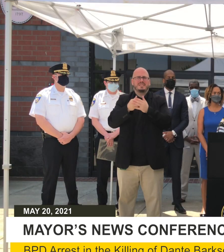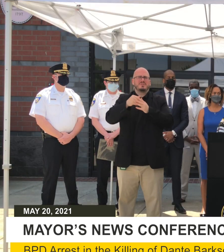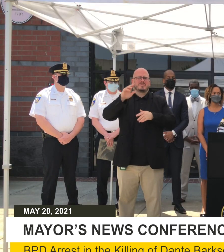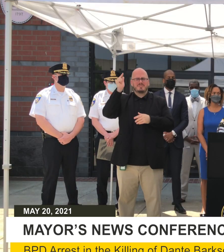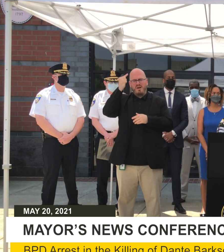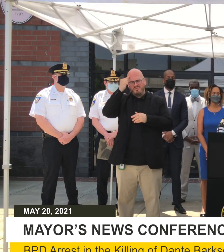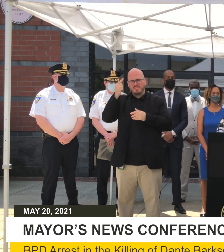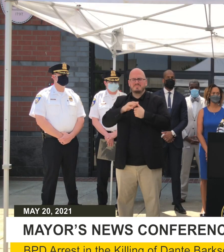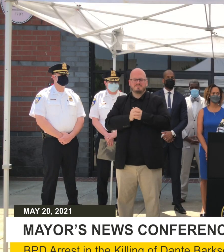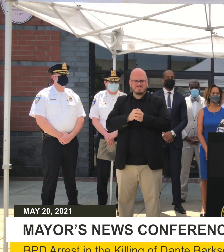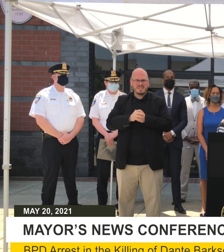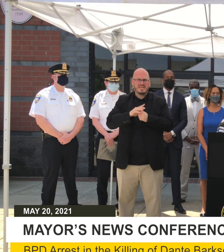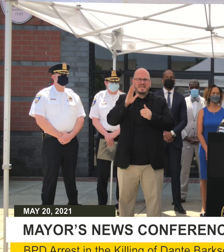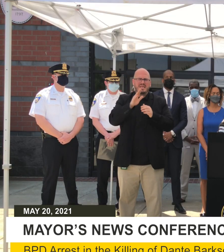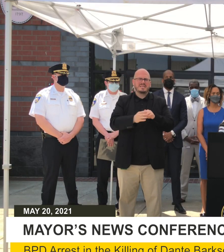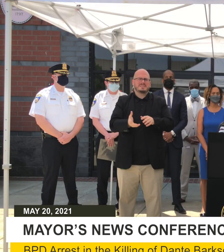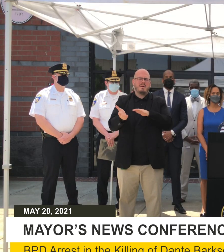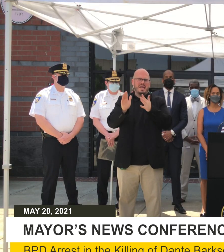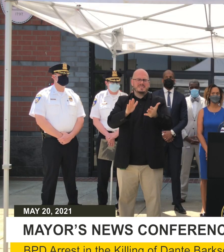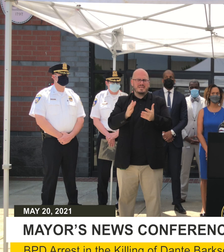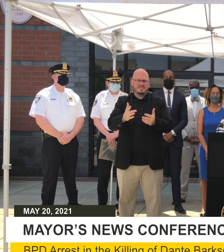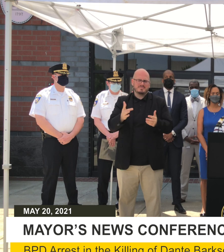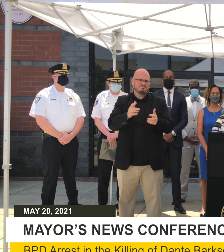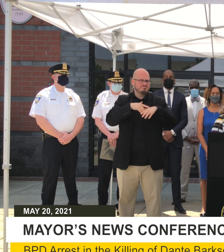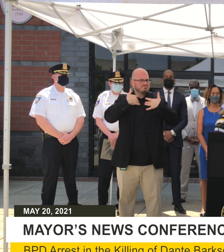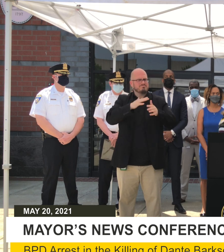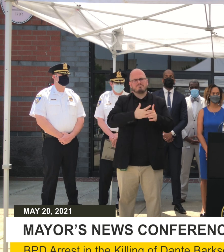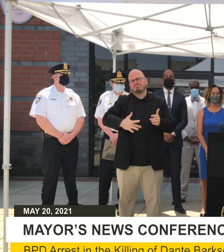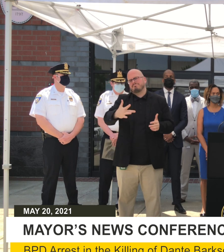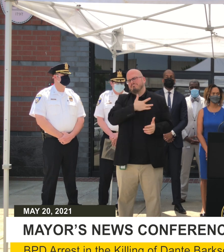impacted us all. Thank you.